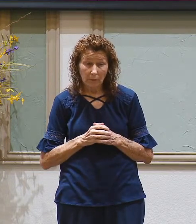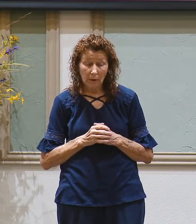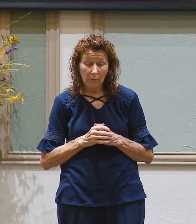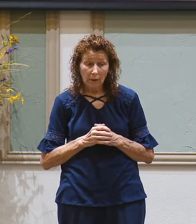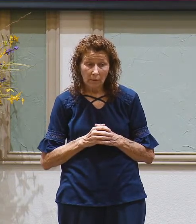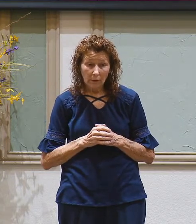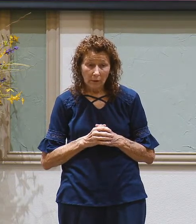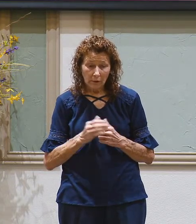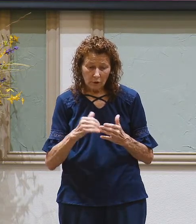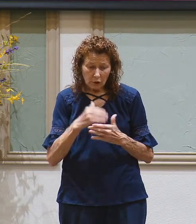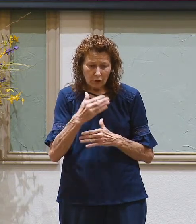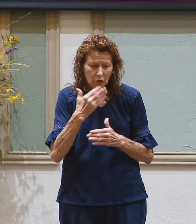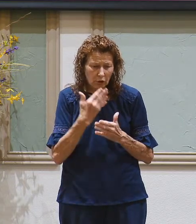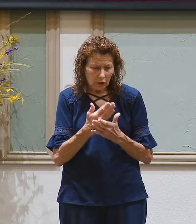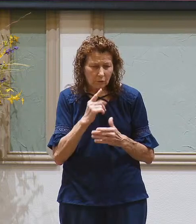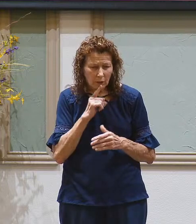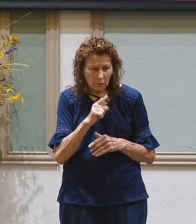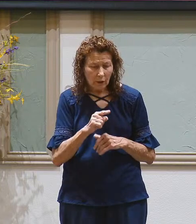Too good to be true.